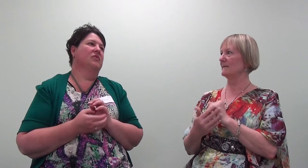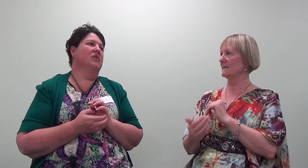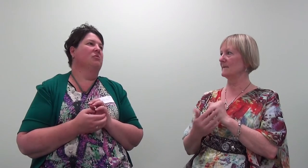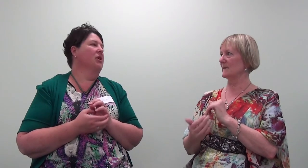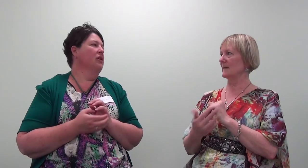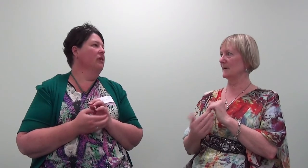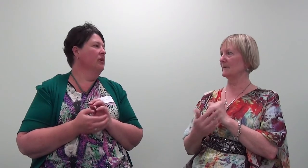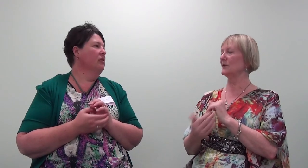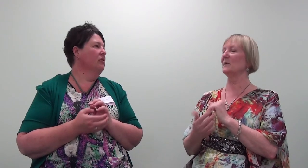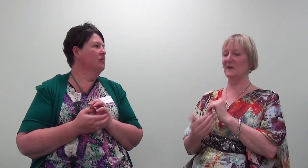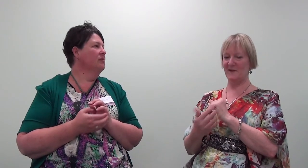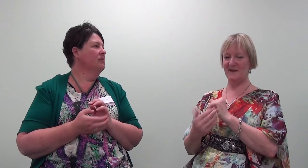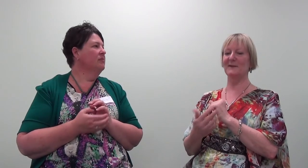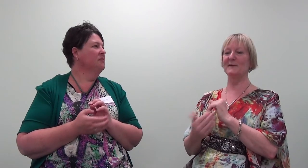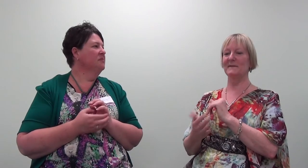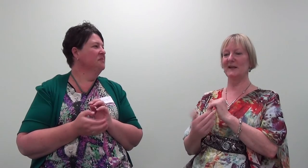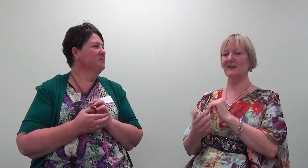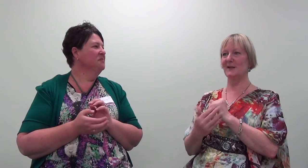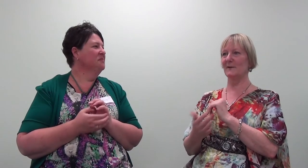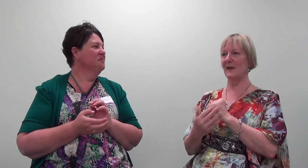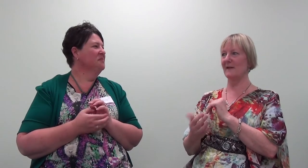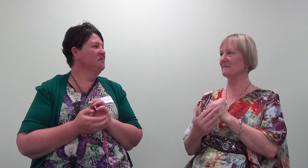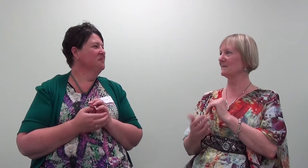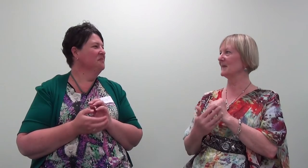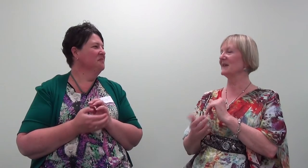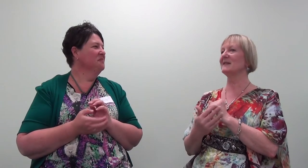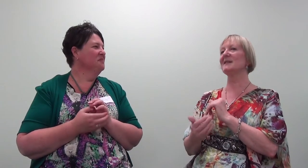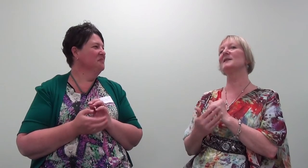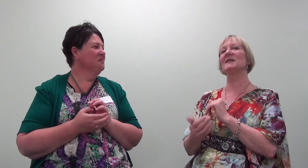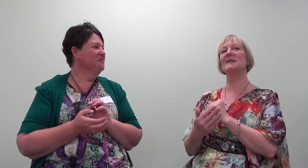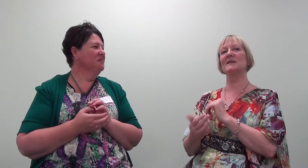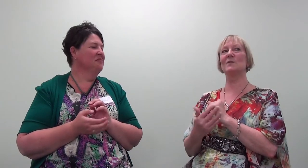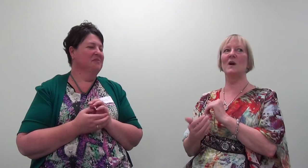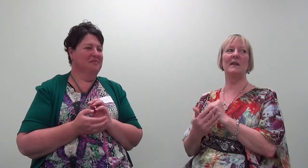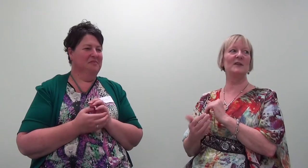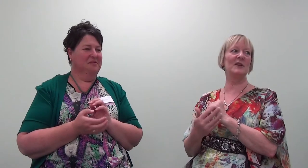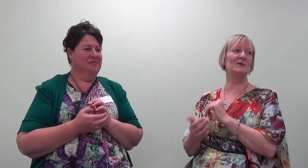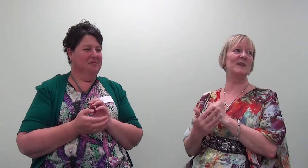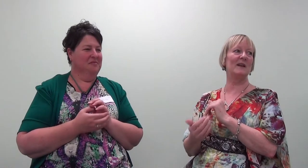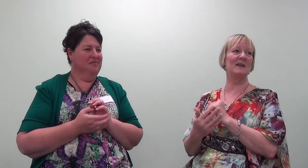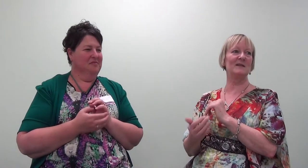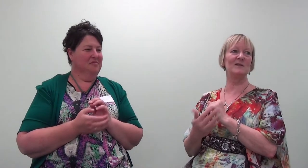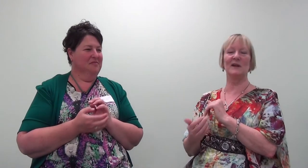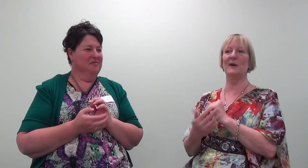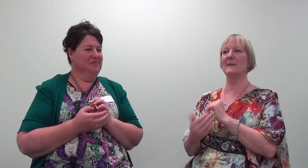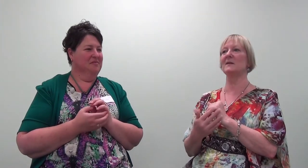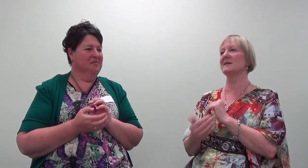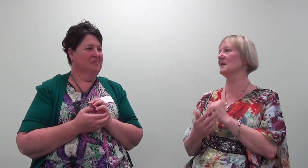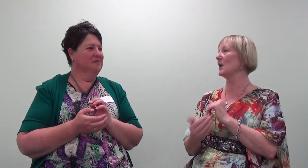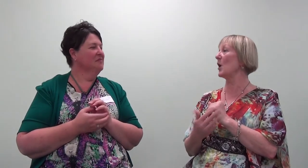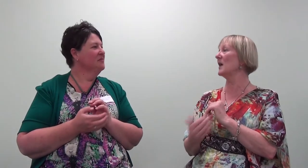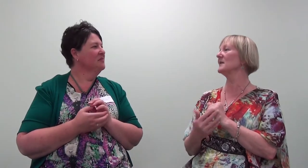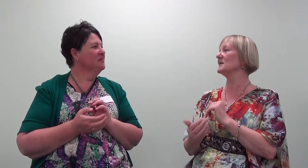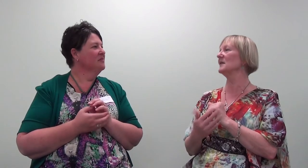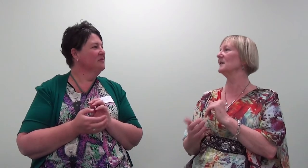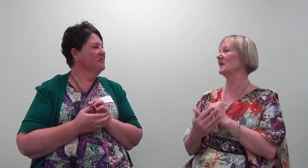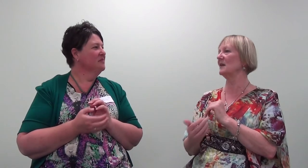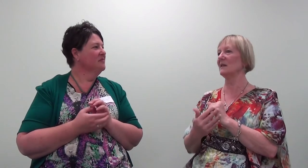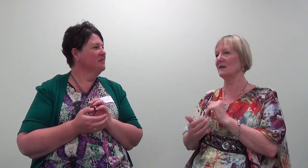Don't want to go there, don't want to go there. Let's go with that. This is why the gentle techniques is really great because the client's in the